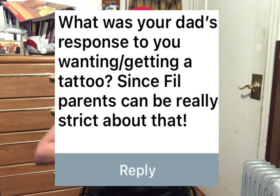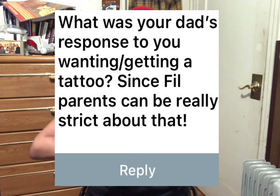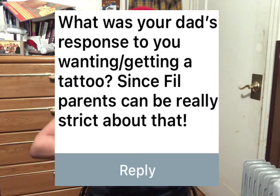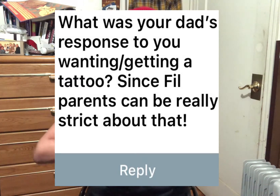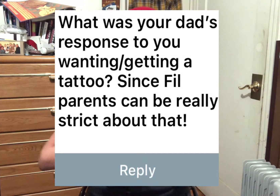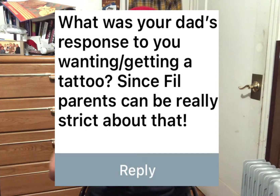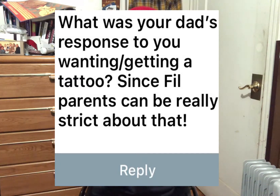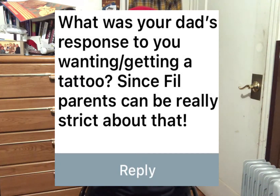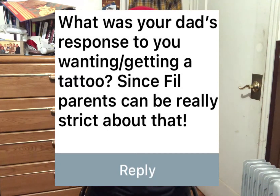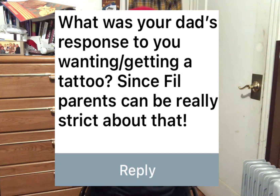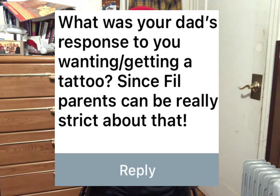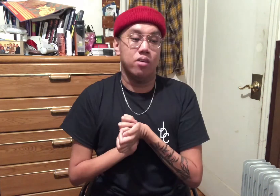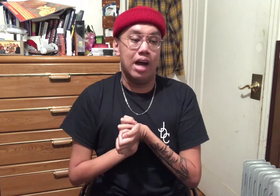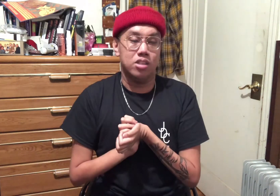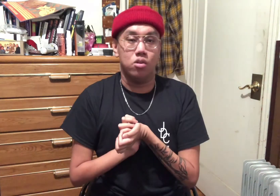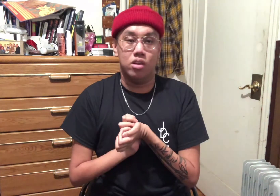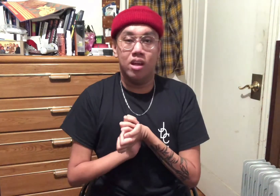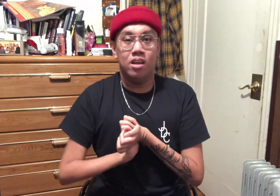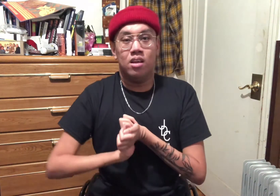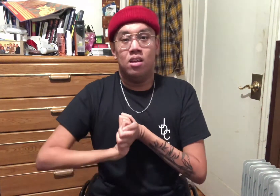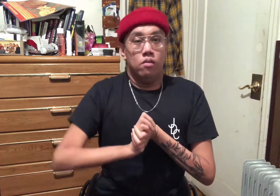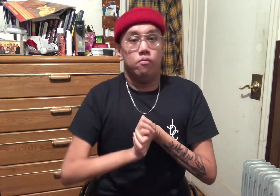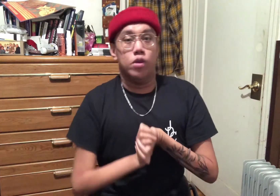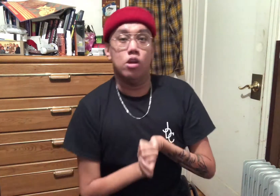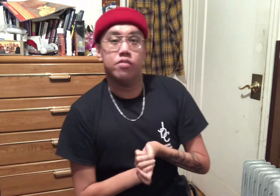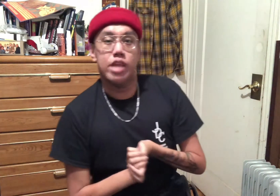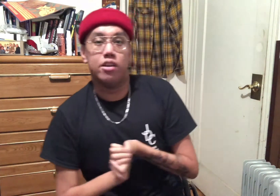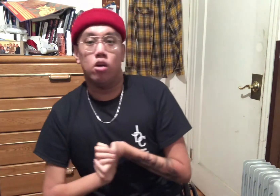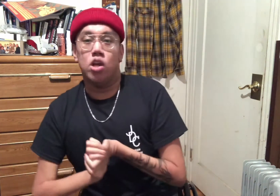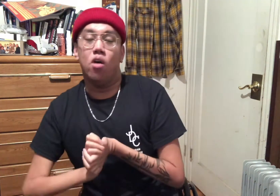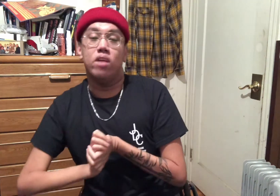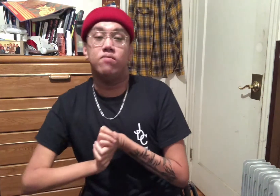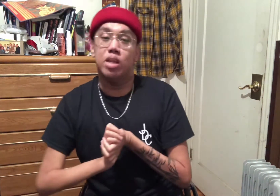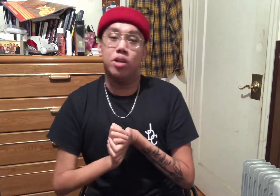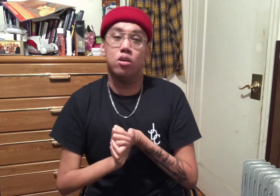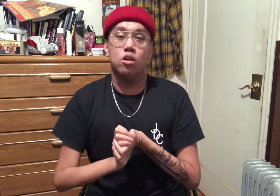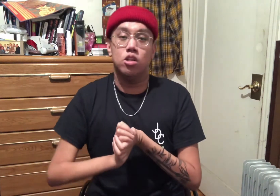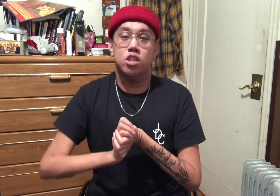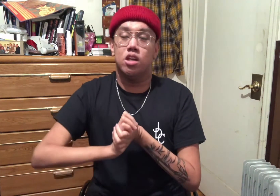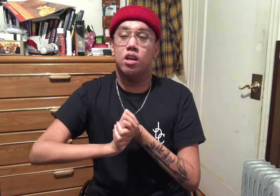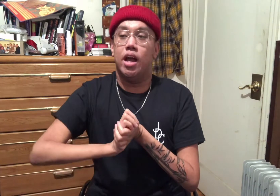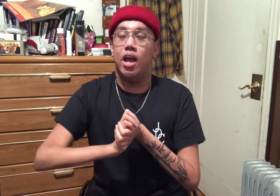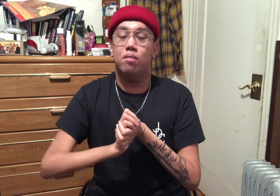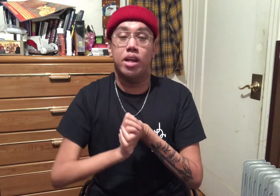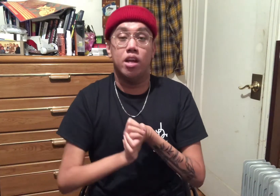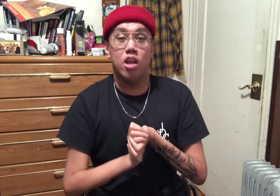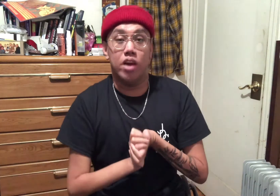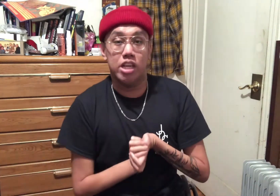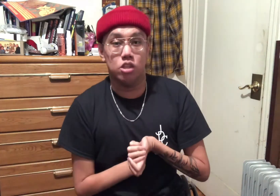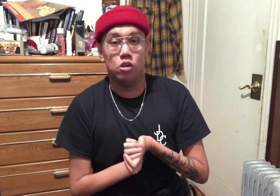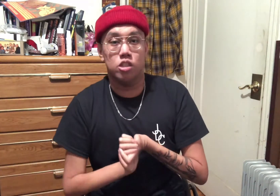in a Filipino household? For those of you that don't know, in Filipino culture and many other Asian cultures,